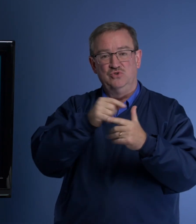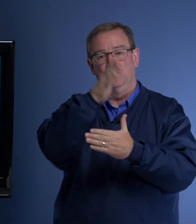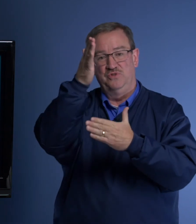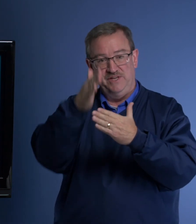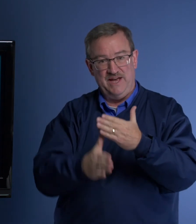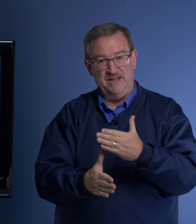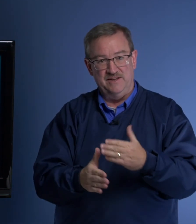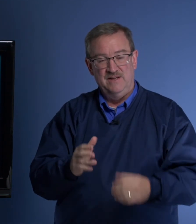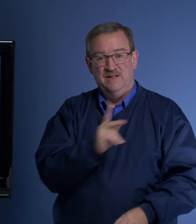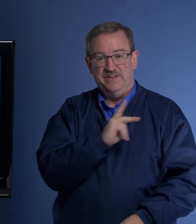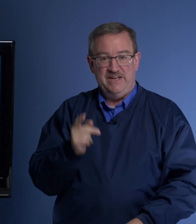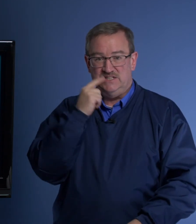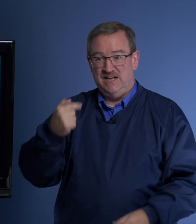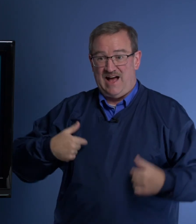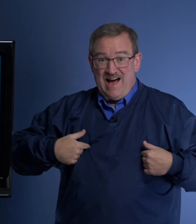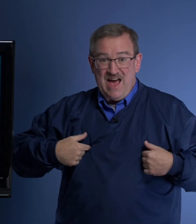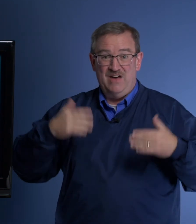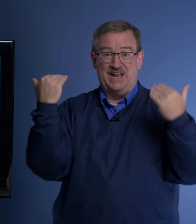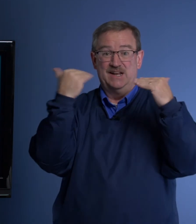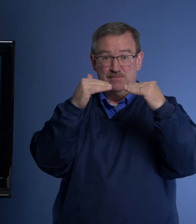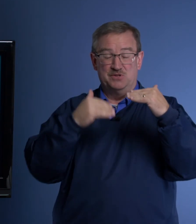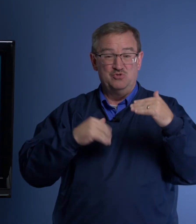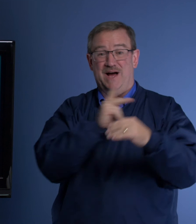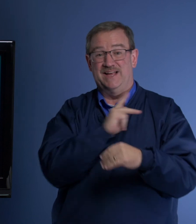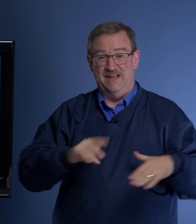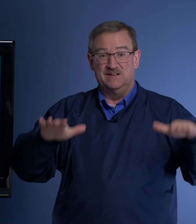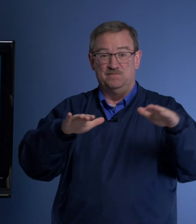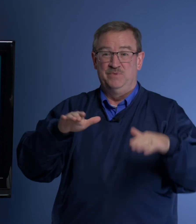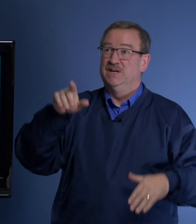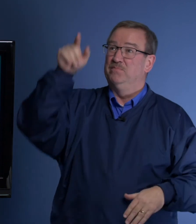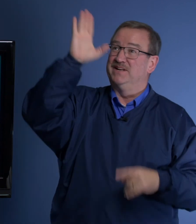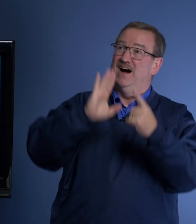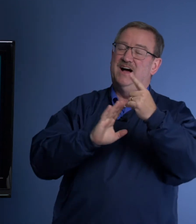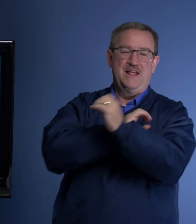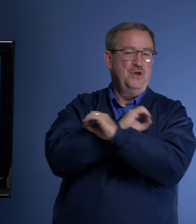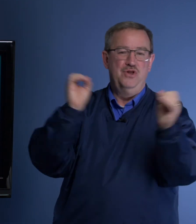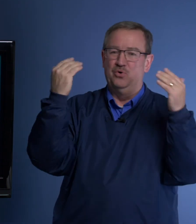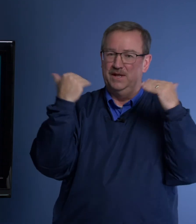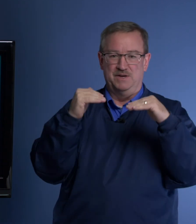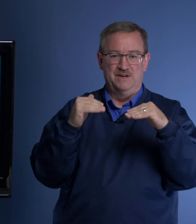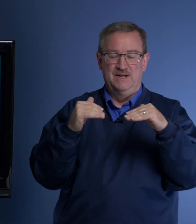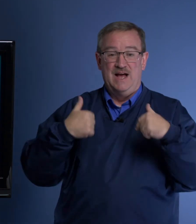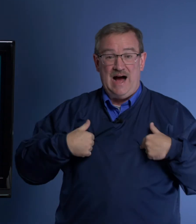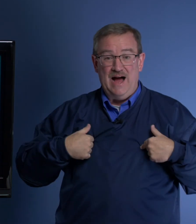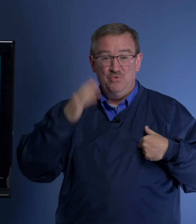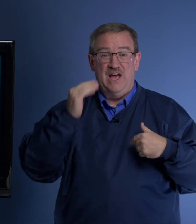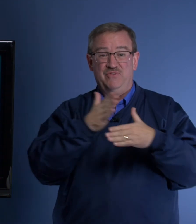the end. The king said, I have a limit to my kingdom, but God, no limit. I will have an